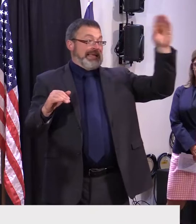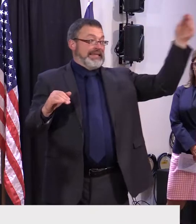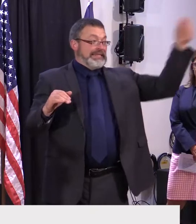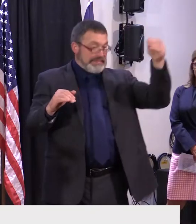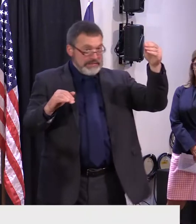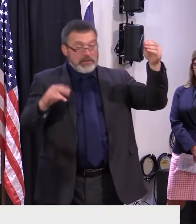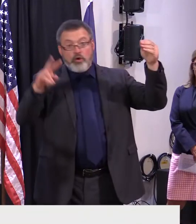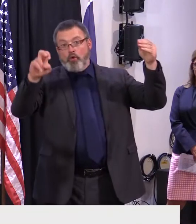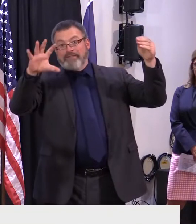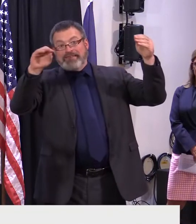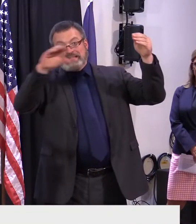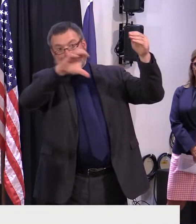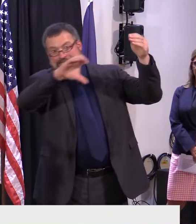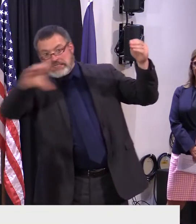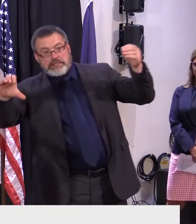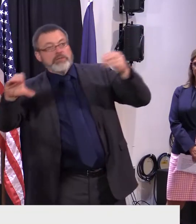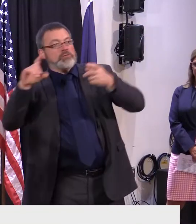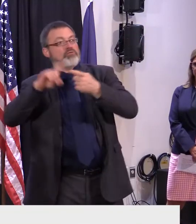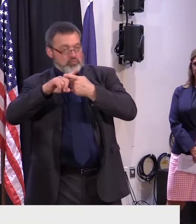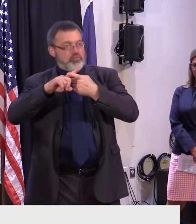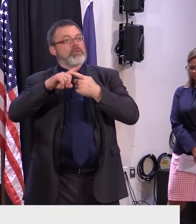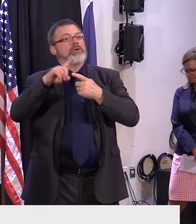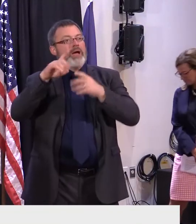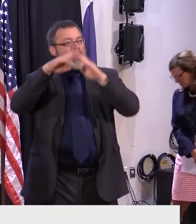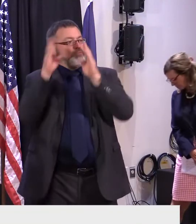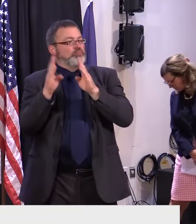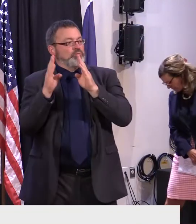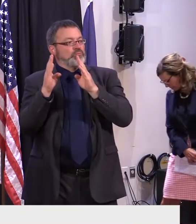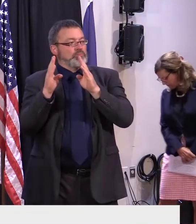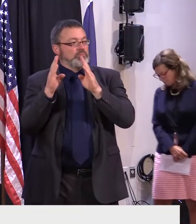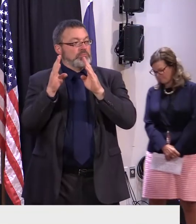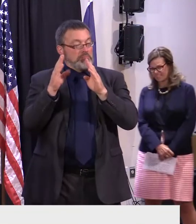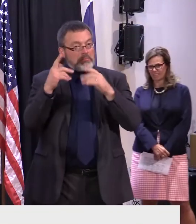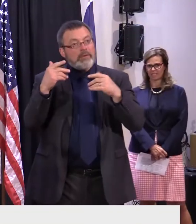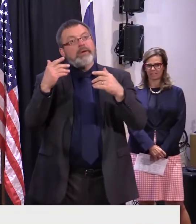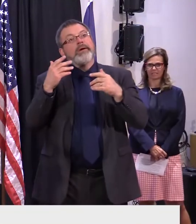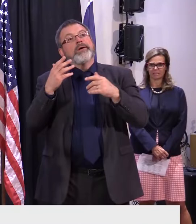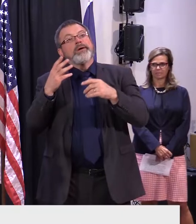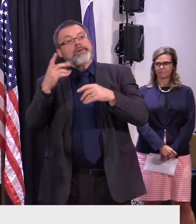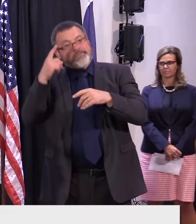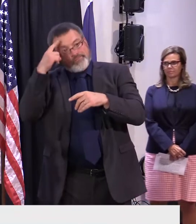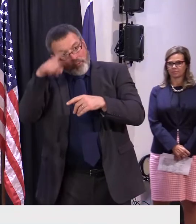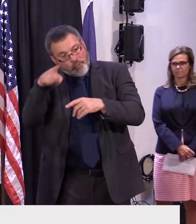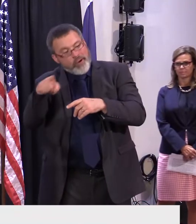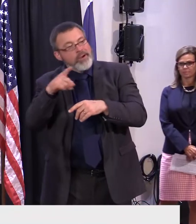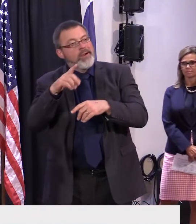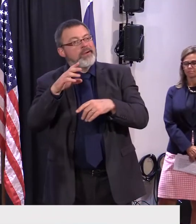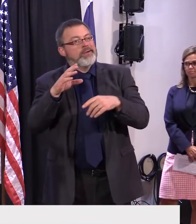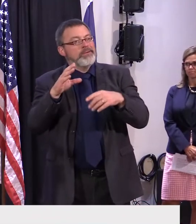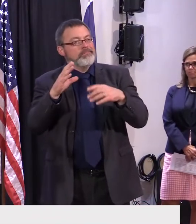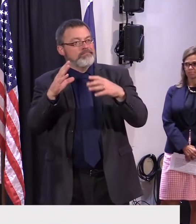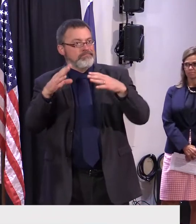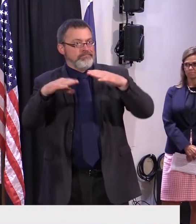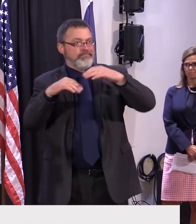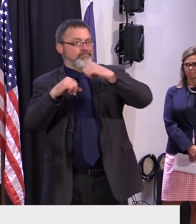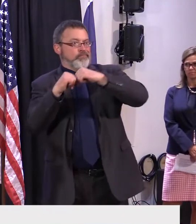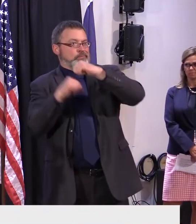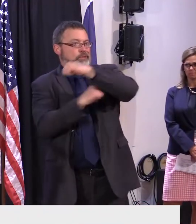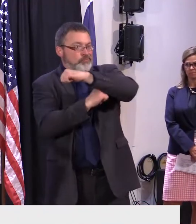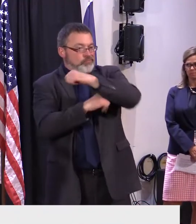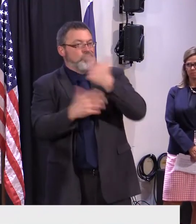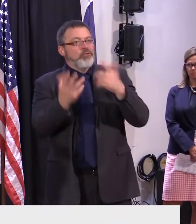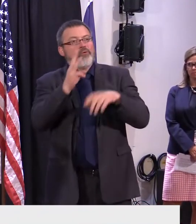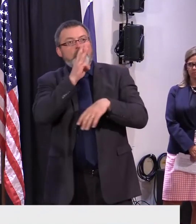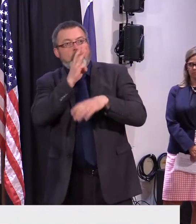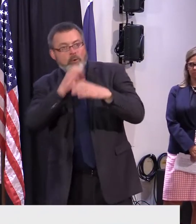water and sewer infrastructure, which is desperately needed to go in conjunction with that. So we're getting there, but it's